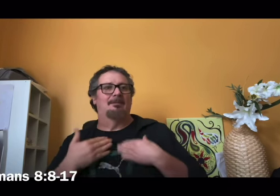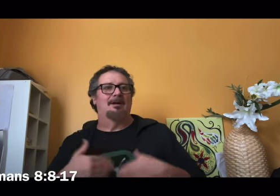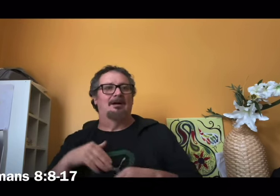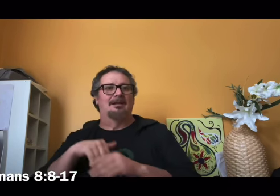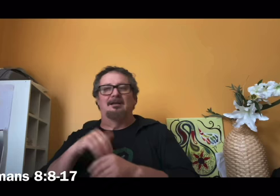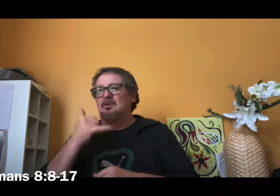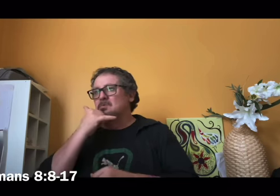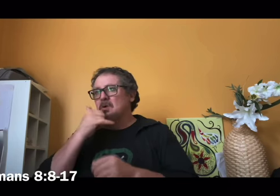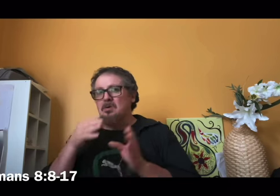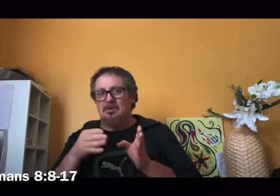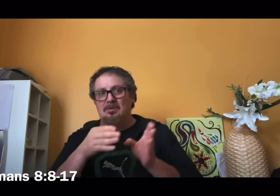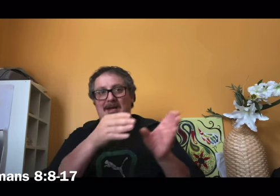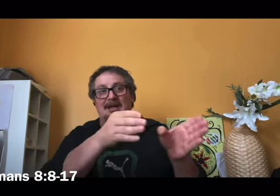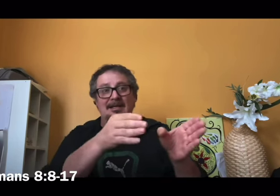you will live